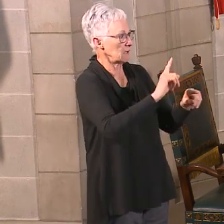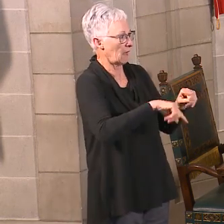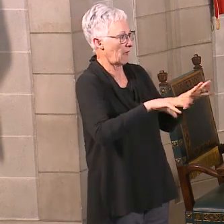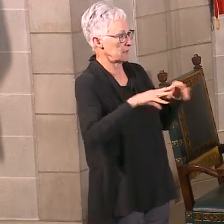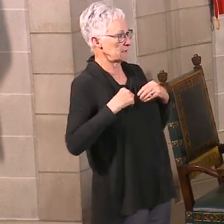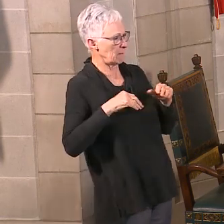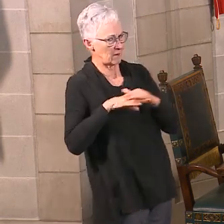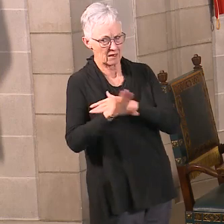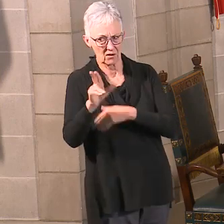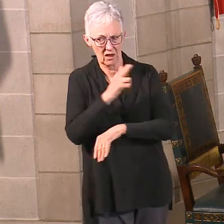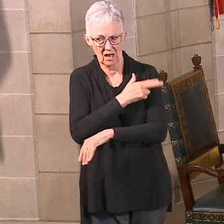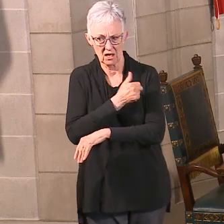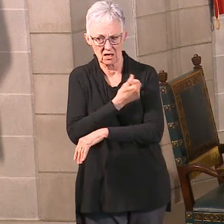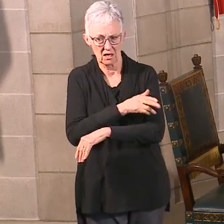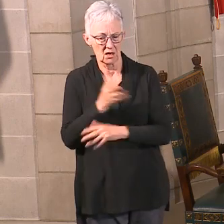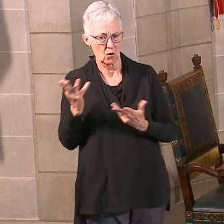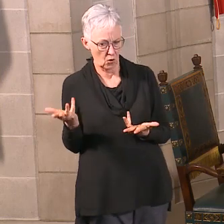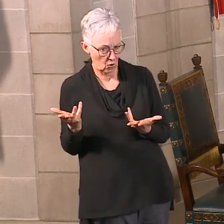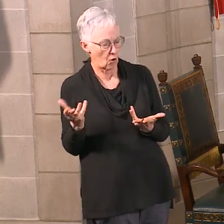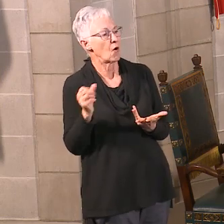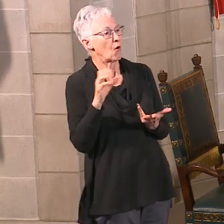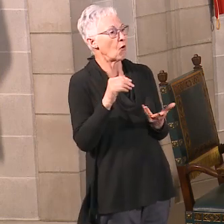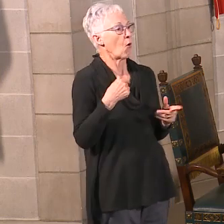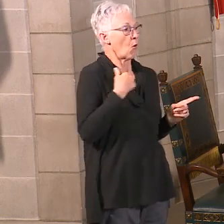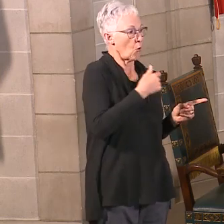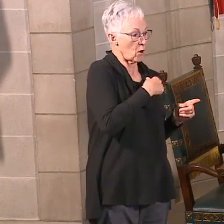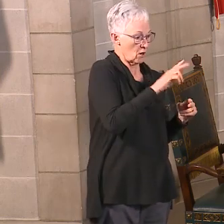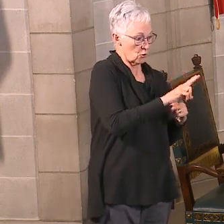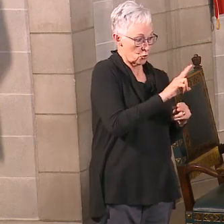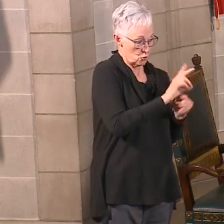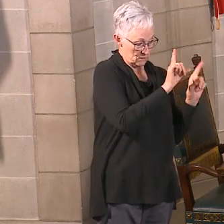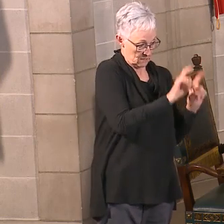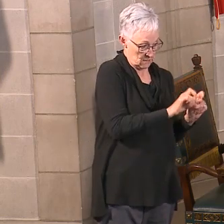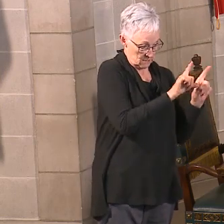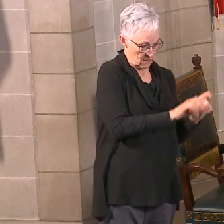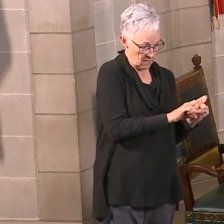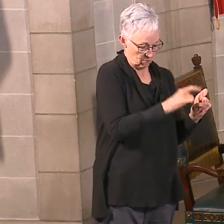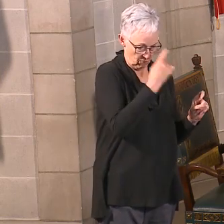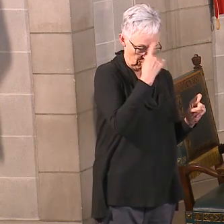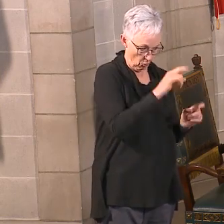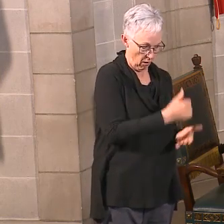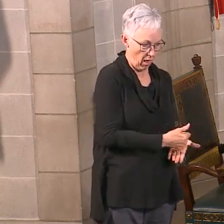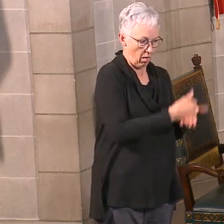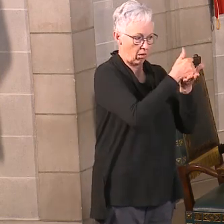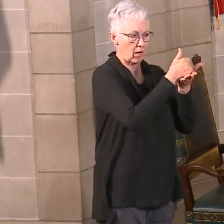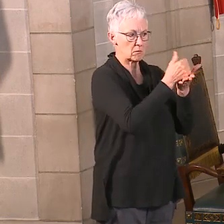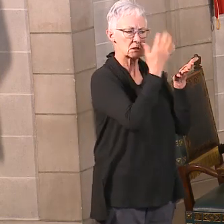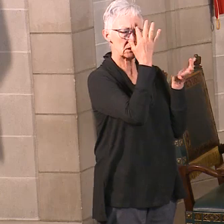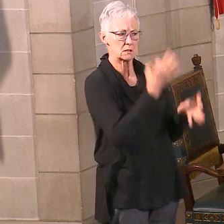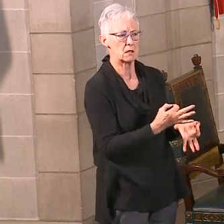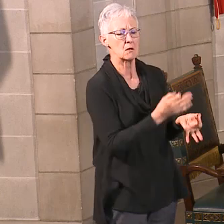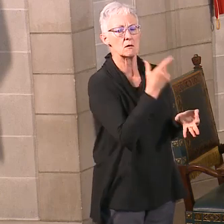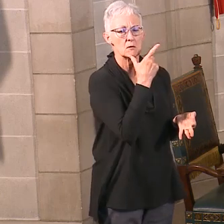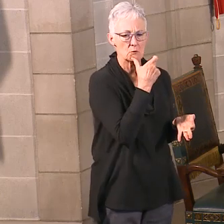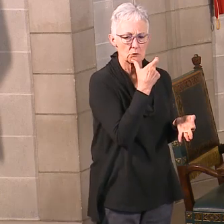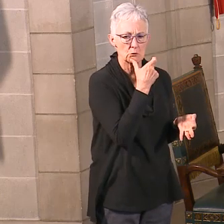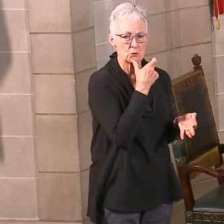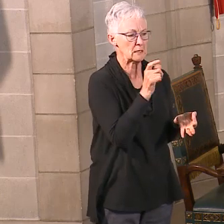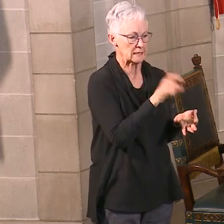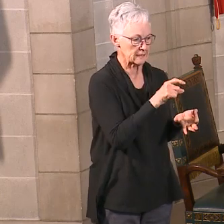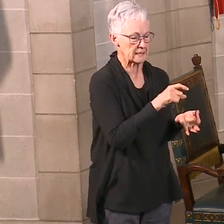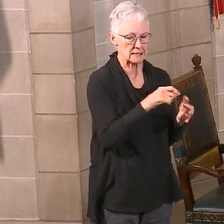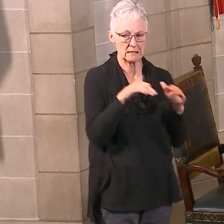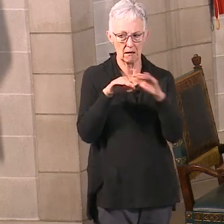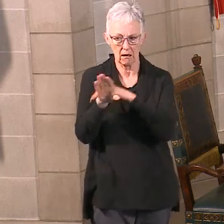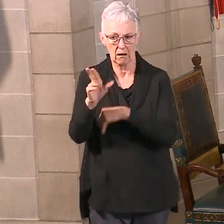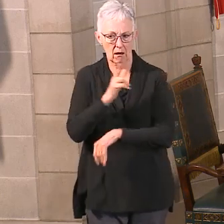use to help preserve that access to the hospital system. So it's just a tool to be able to make that happen. There's other things we think about in